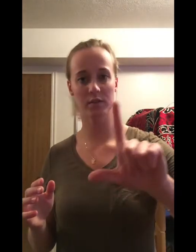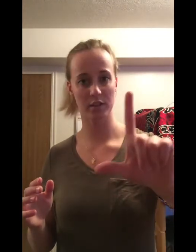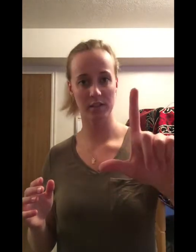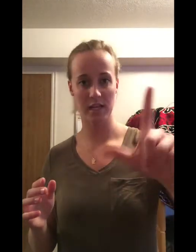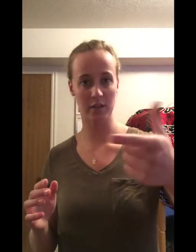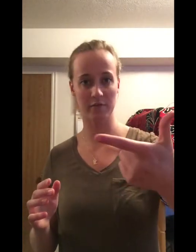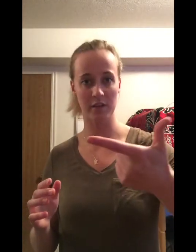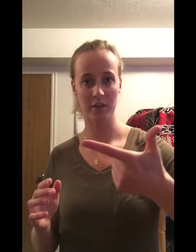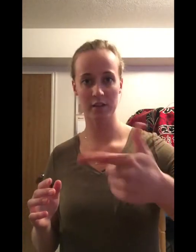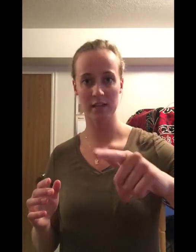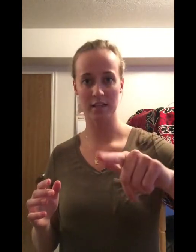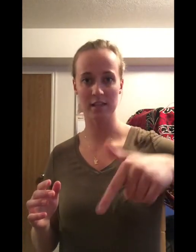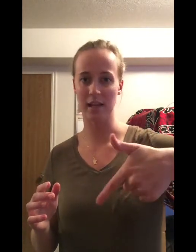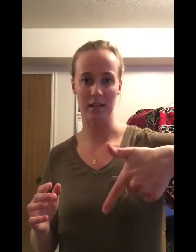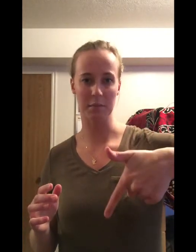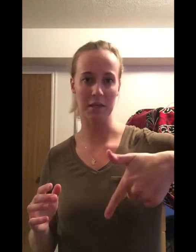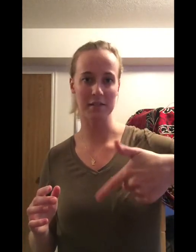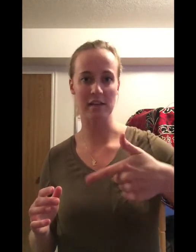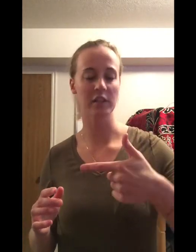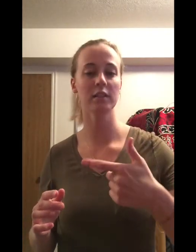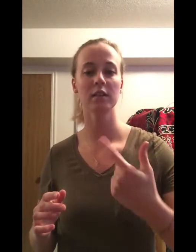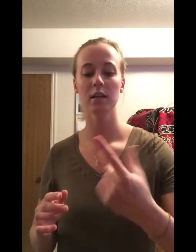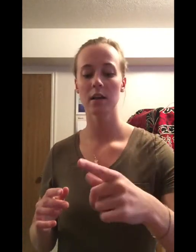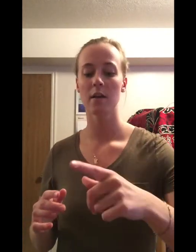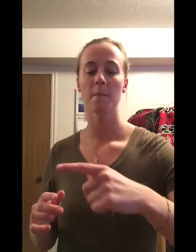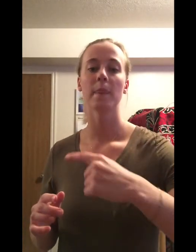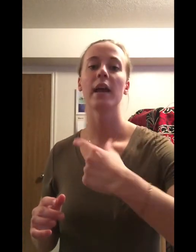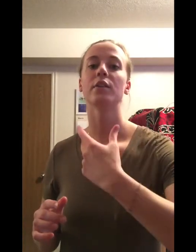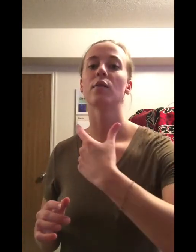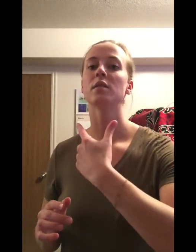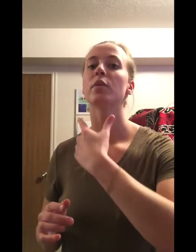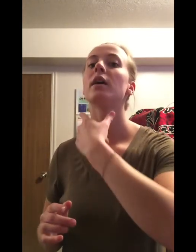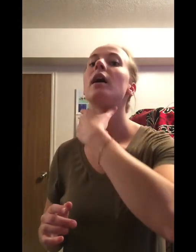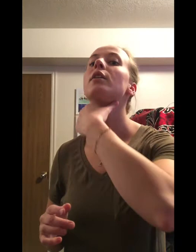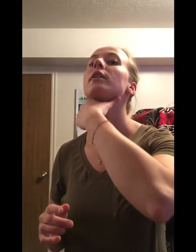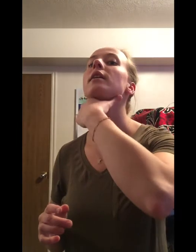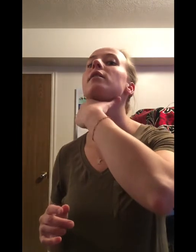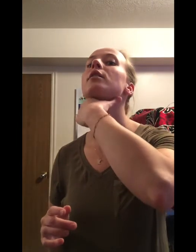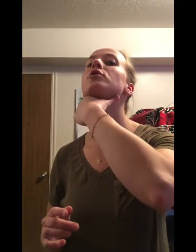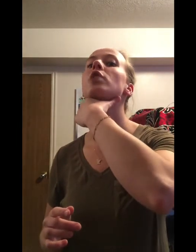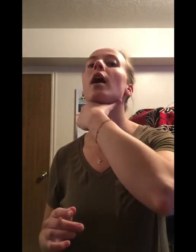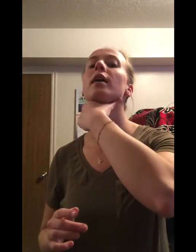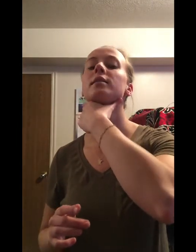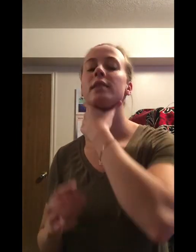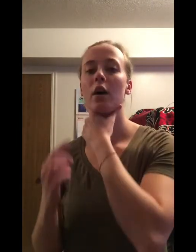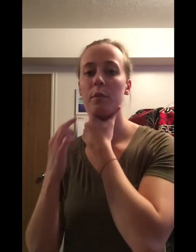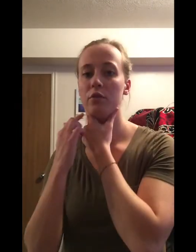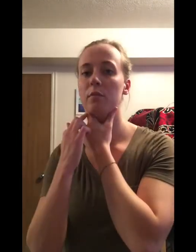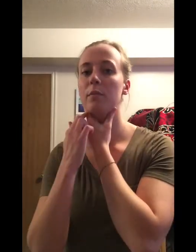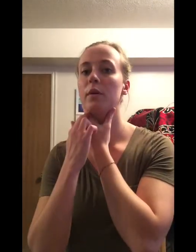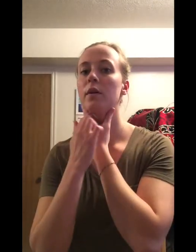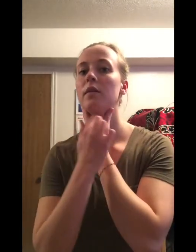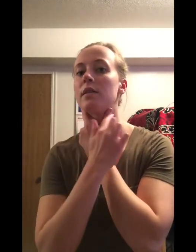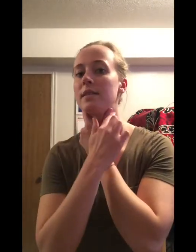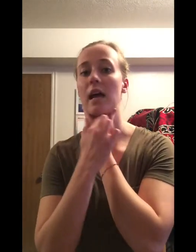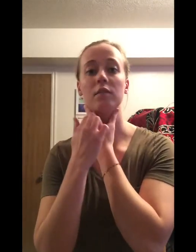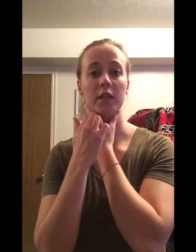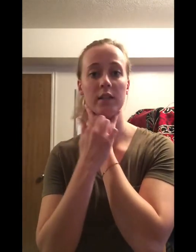is you're going to take your fingers like this, kind of like making a seven, and you're going to put it underneath your jaw to help you remember the salivary